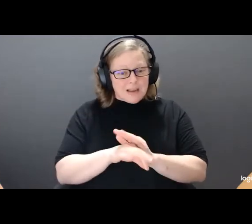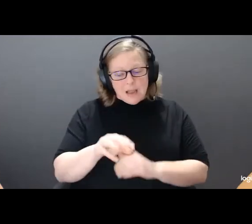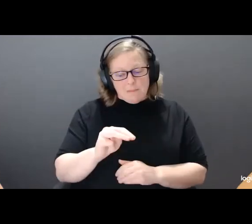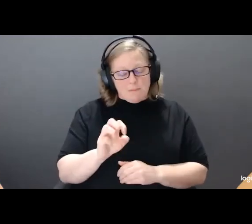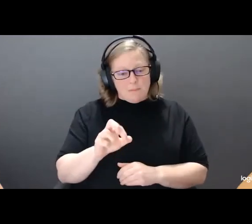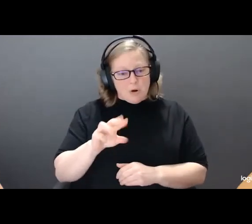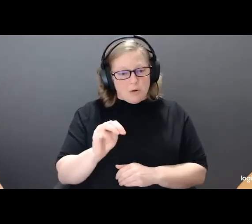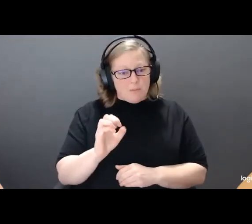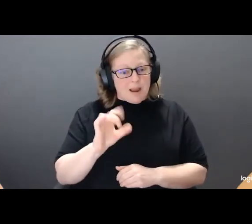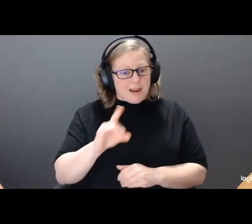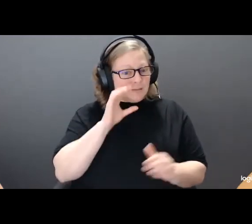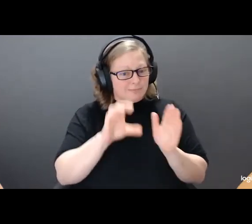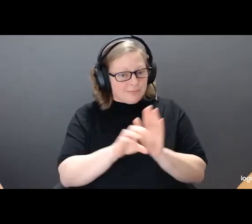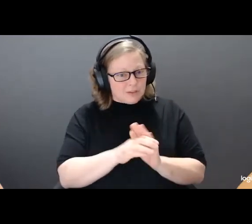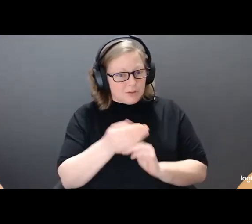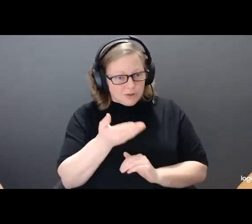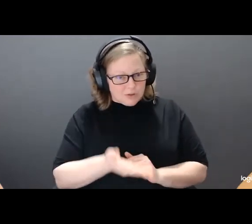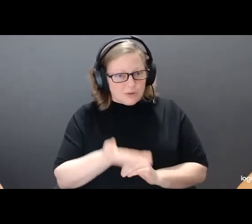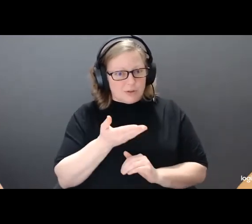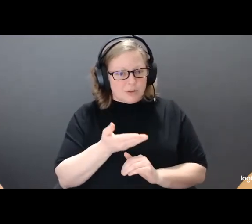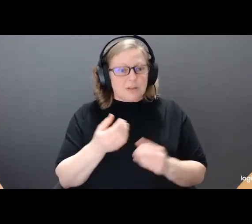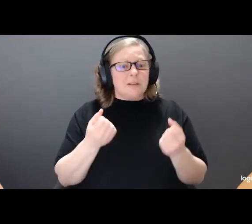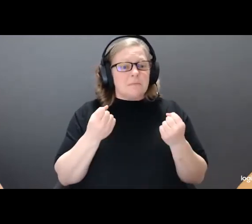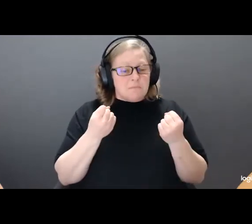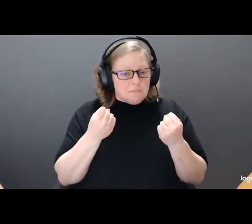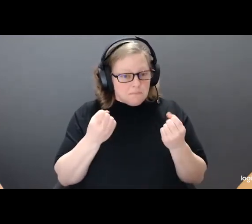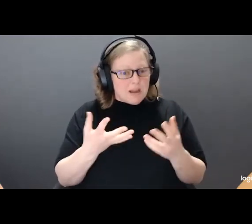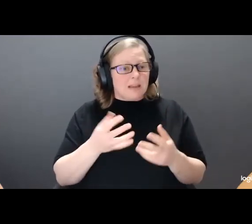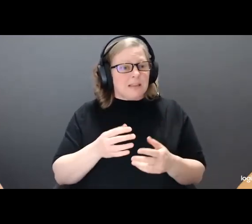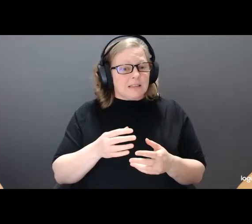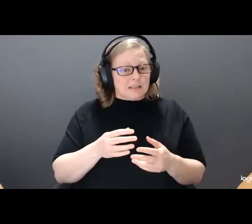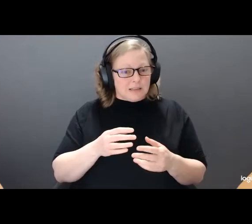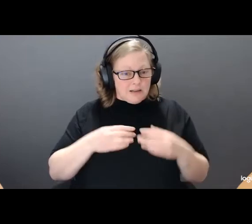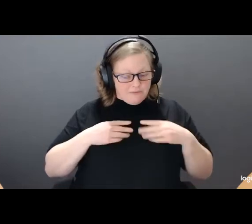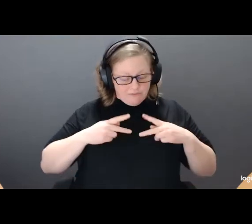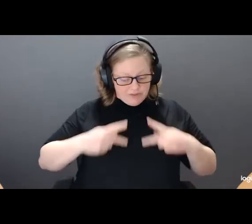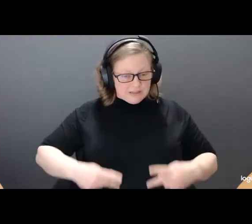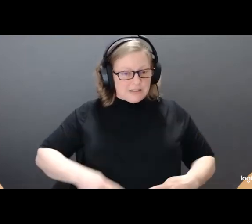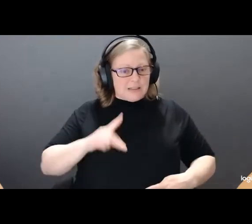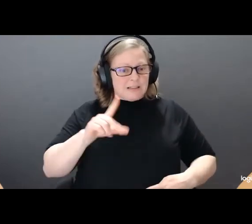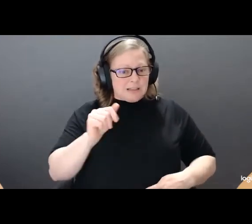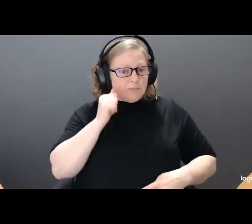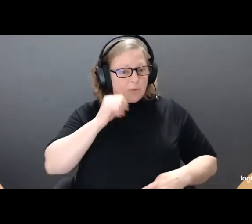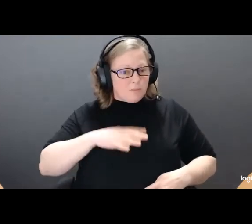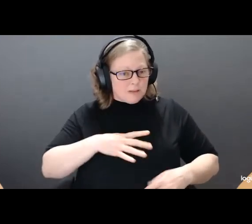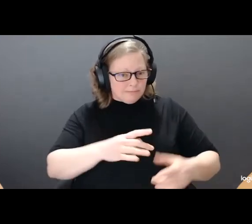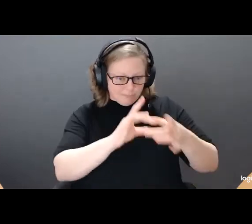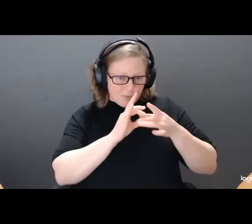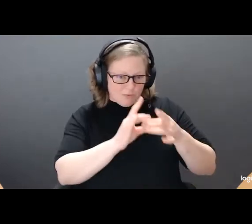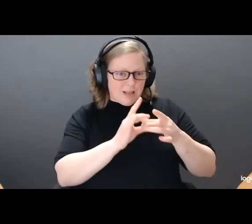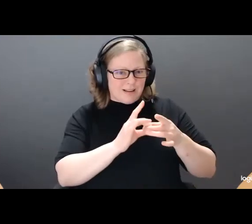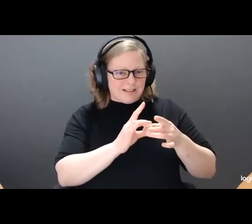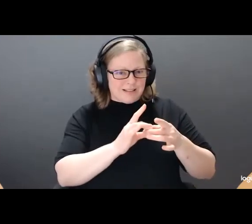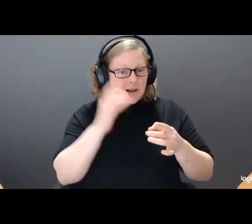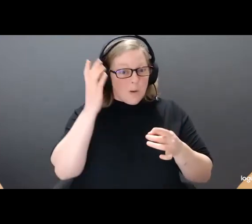an image that a lot of physically disabled women relate to in that our bodies don't necessarily